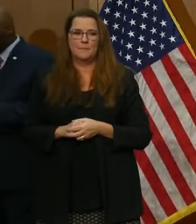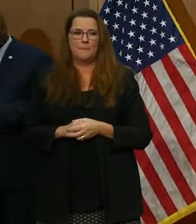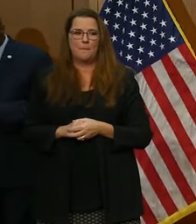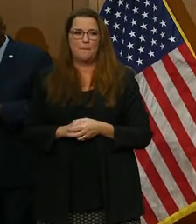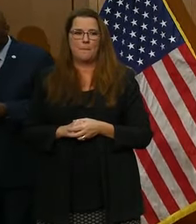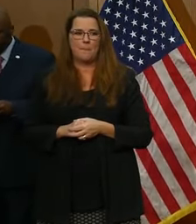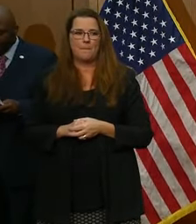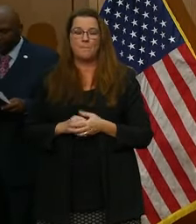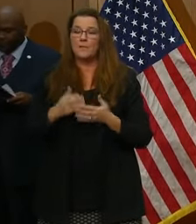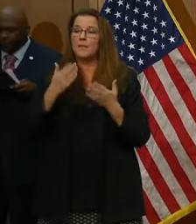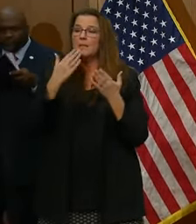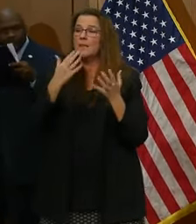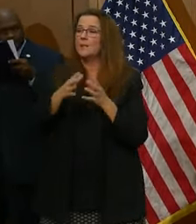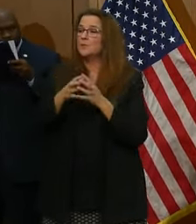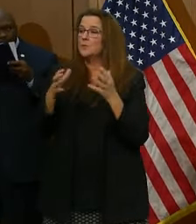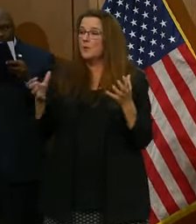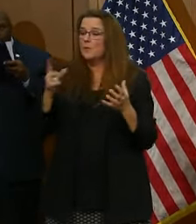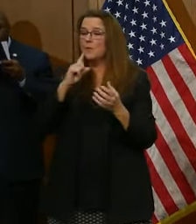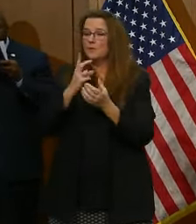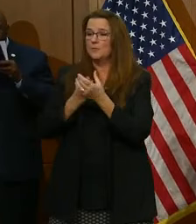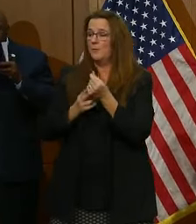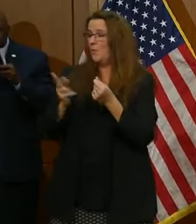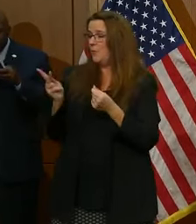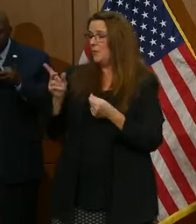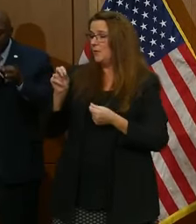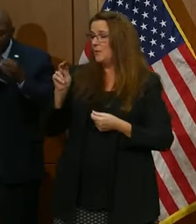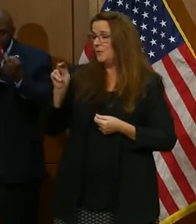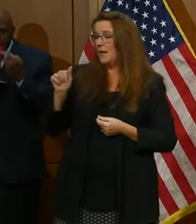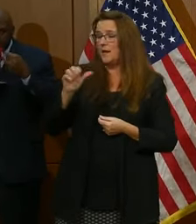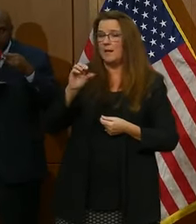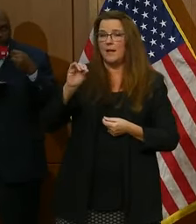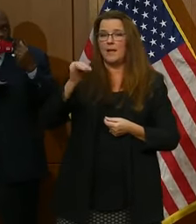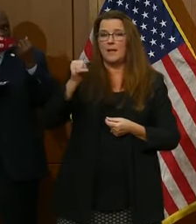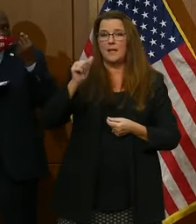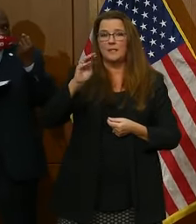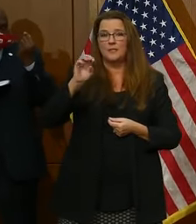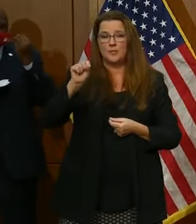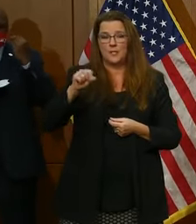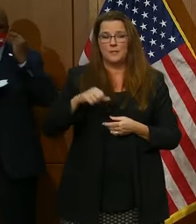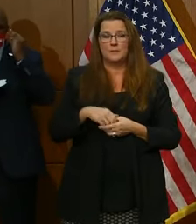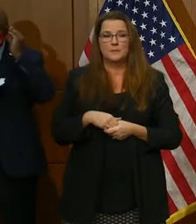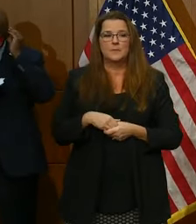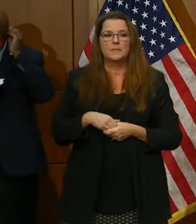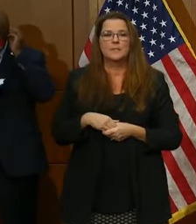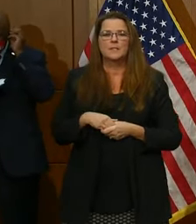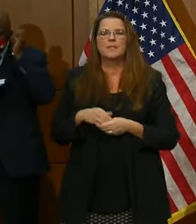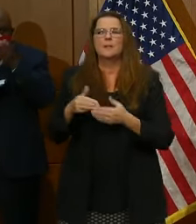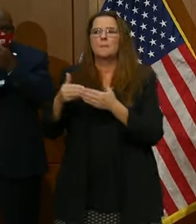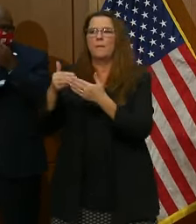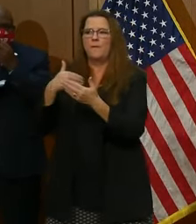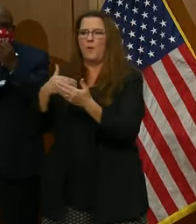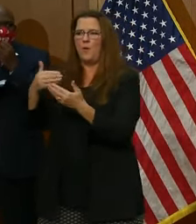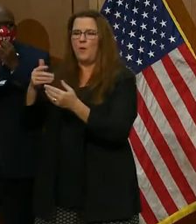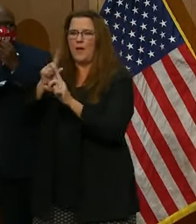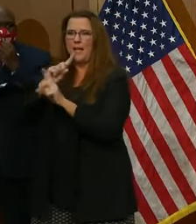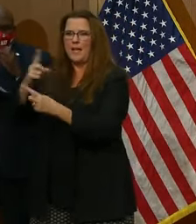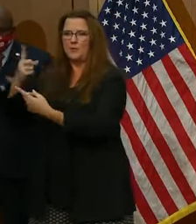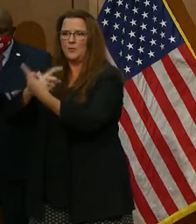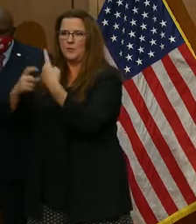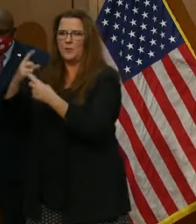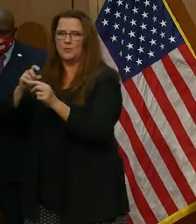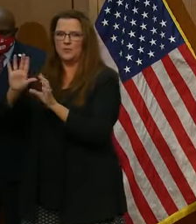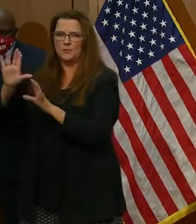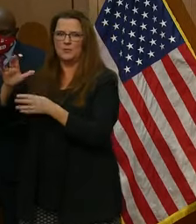Thanks so much to both of you, Donna and James. Now, before we turn to your questions, I want to talk about a different